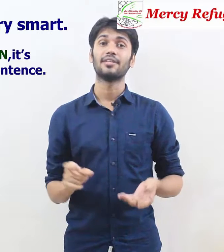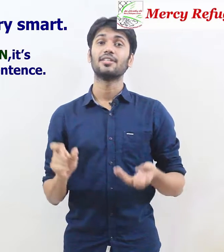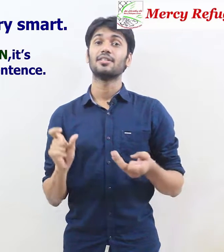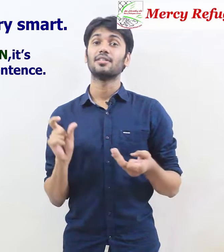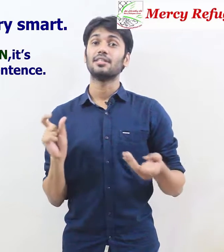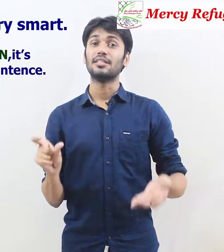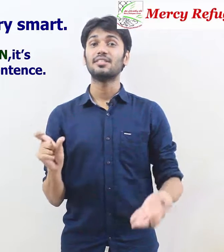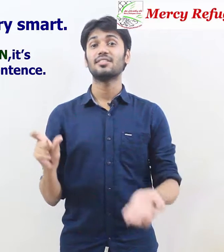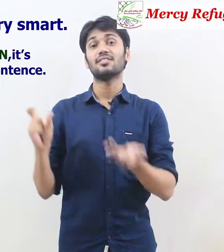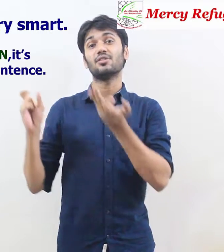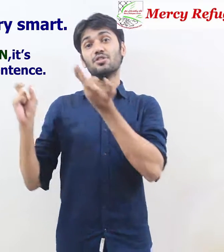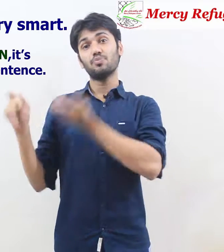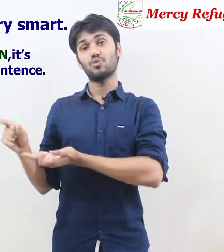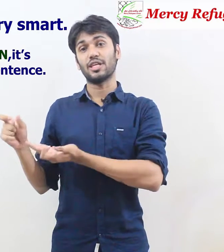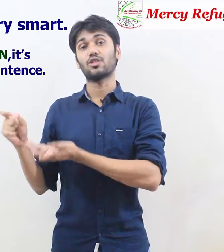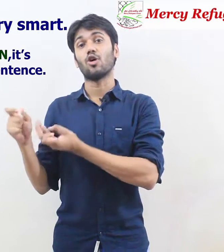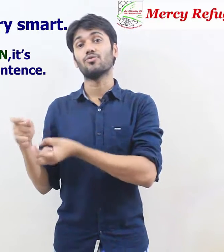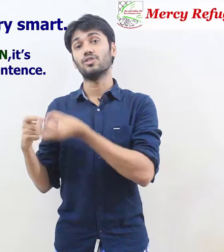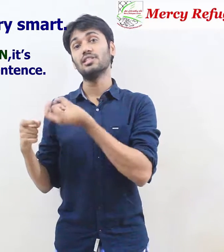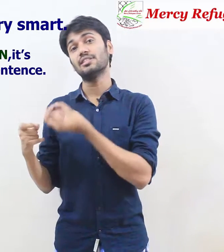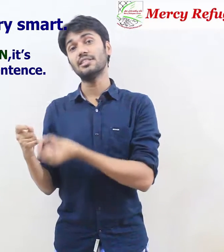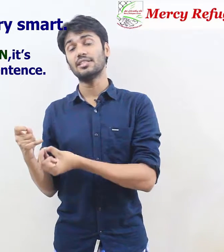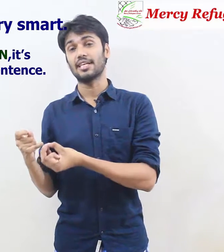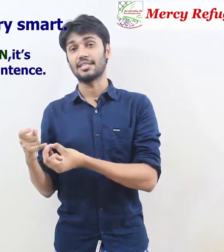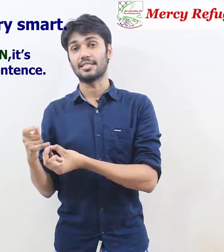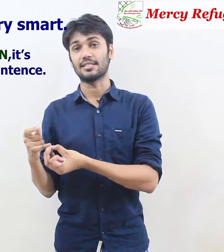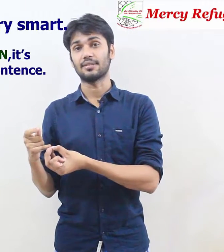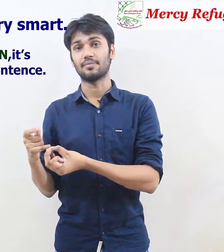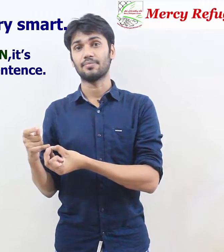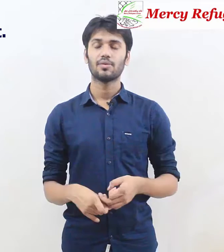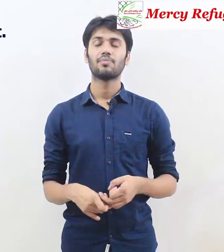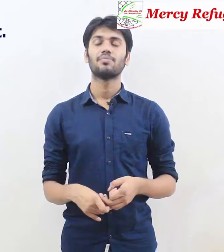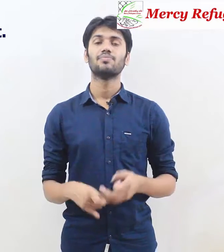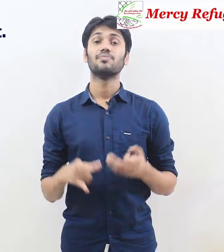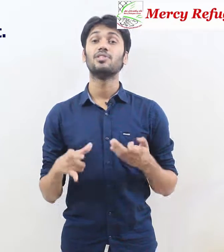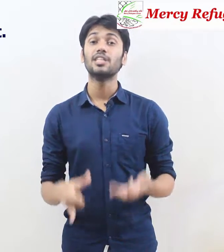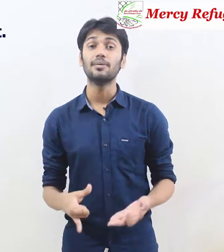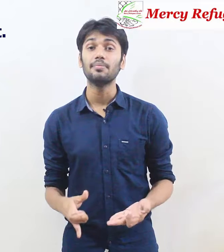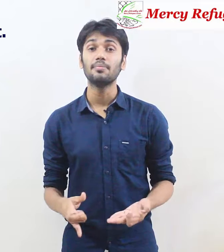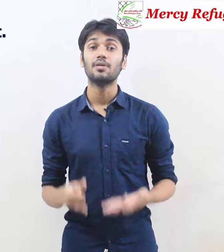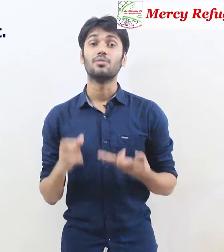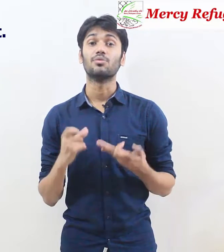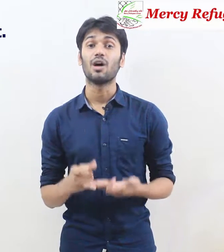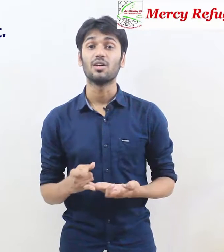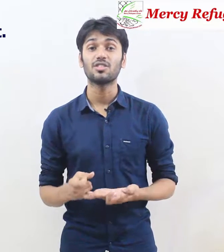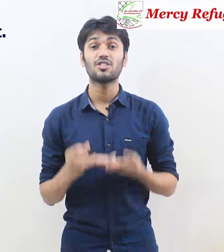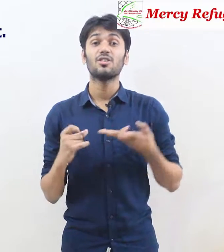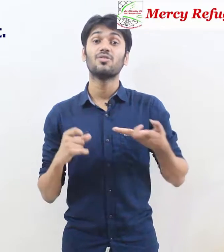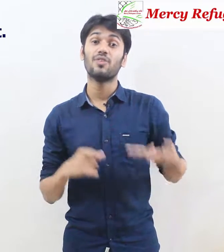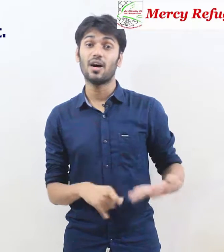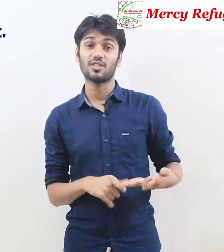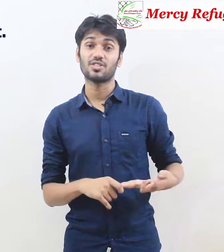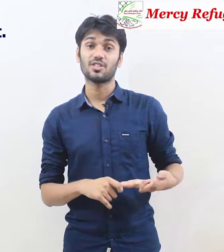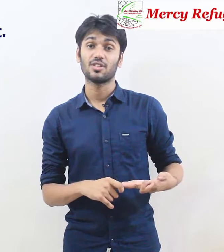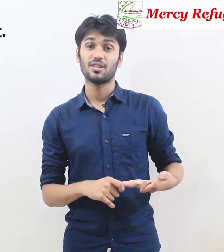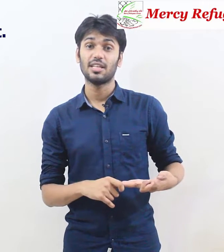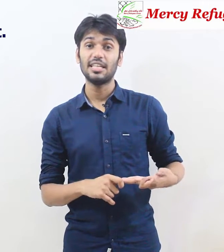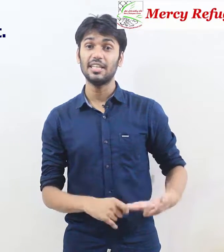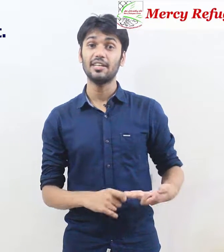it's the subject of this sentence Jim runs fast here